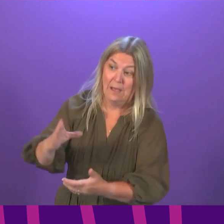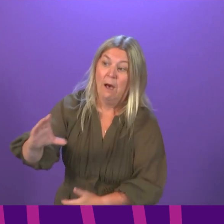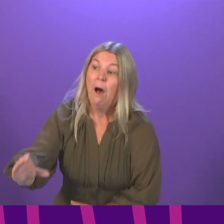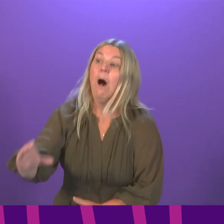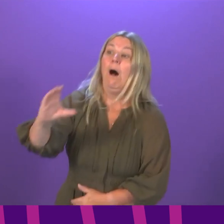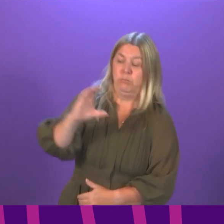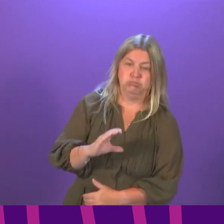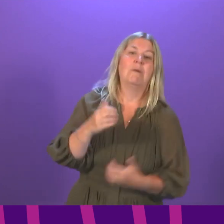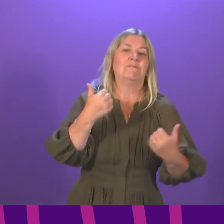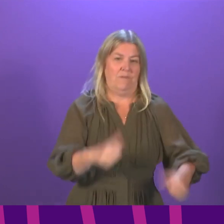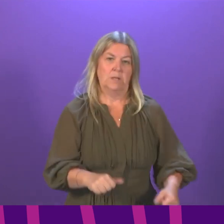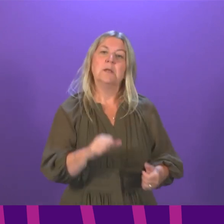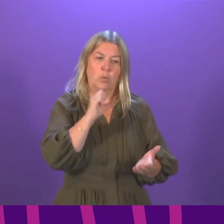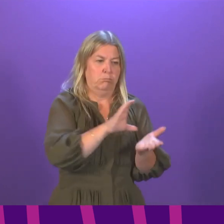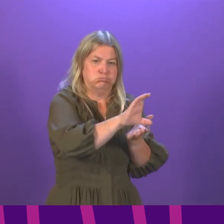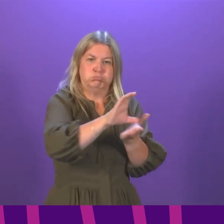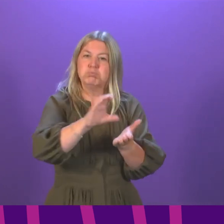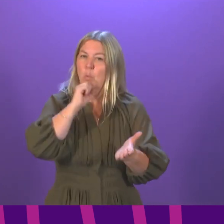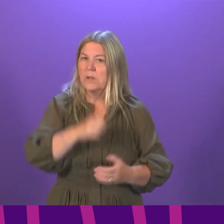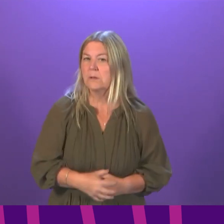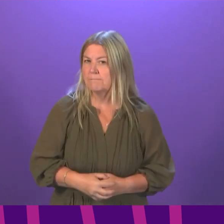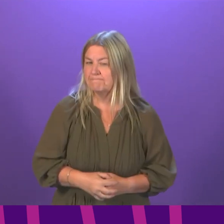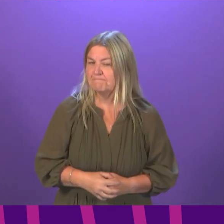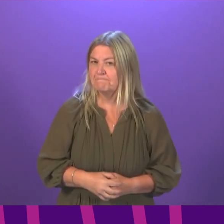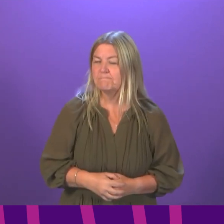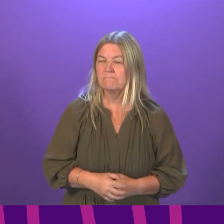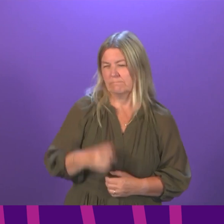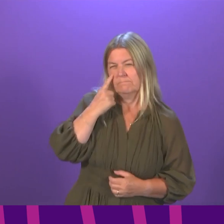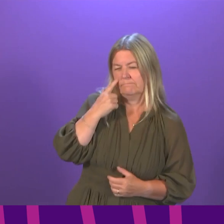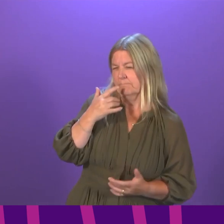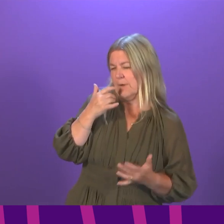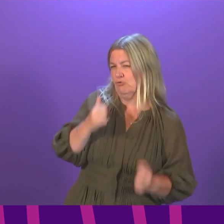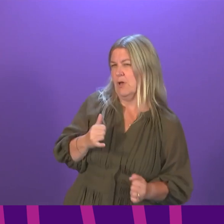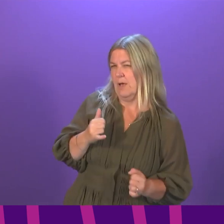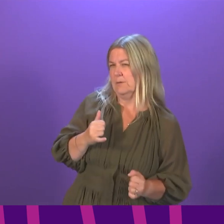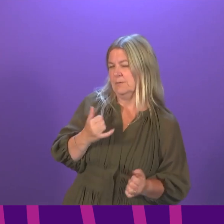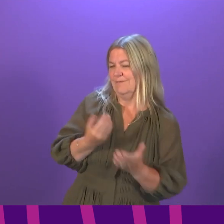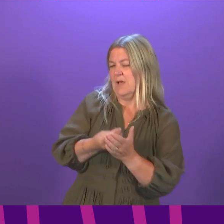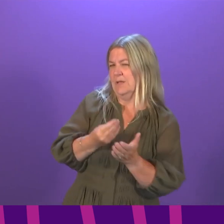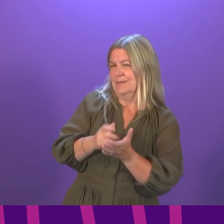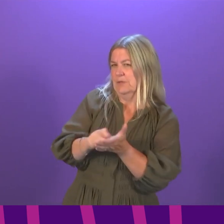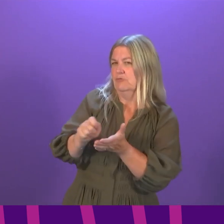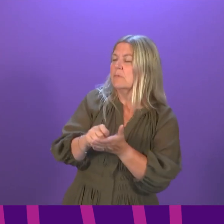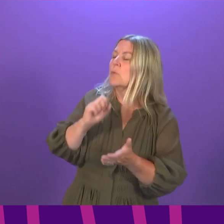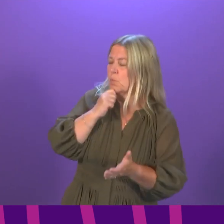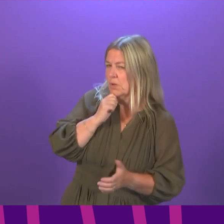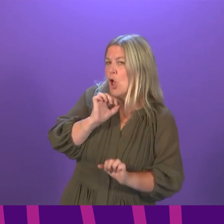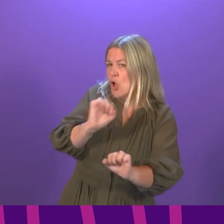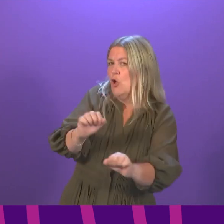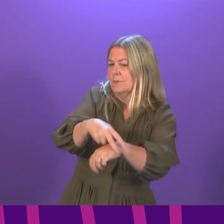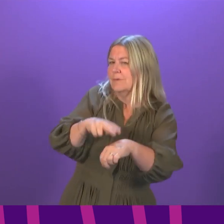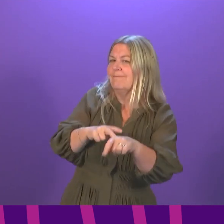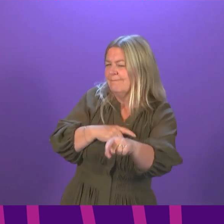to those who need it. I will check with the finance secretary and her officials